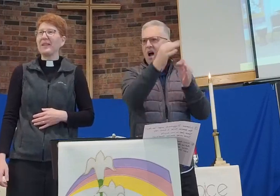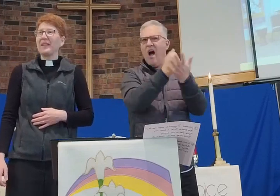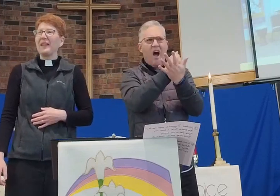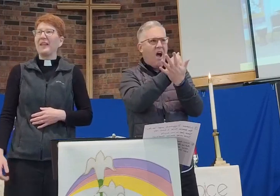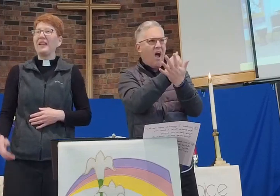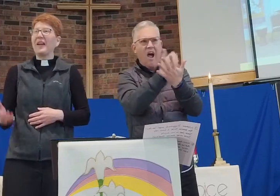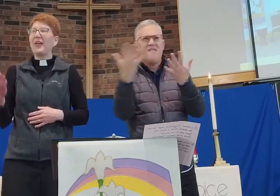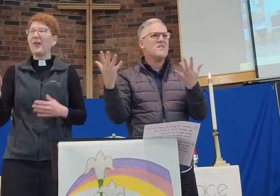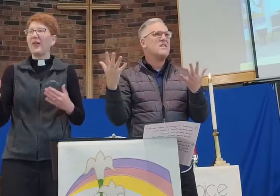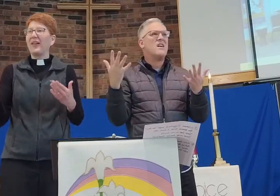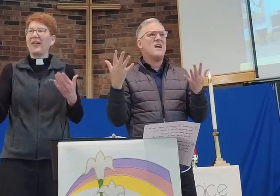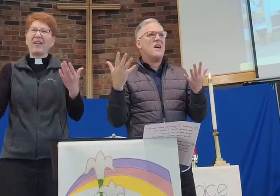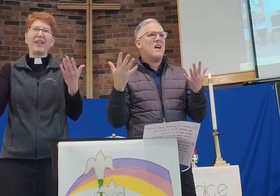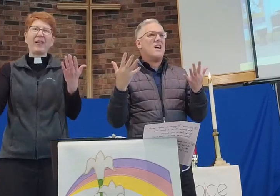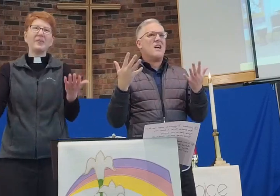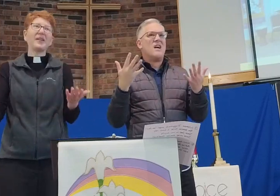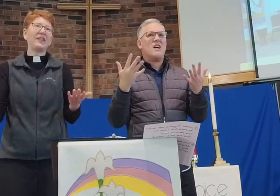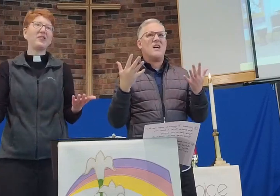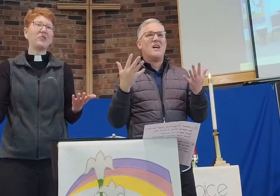And now, I'm telling you.